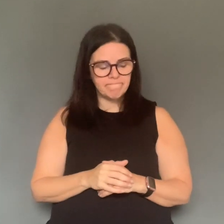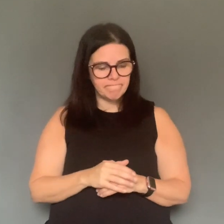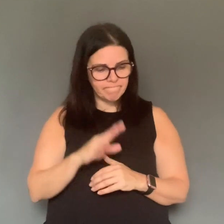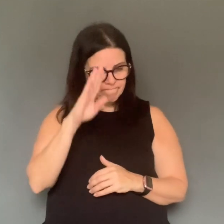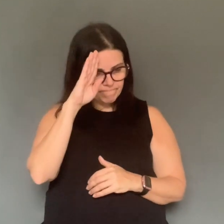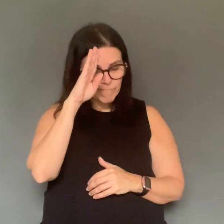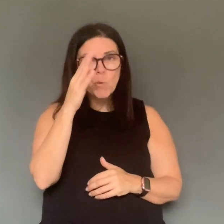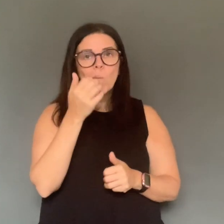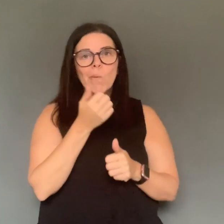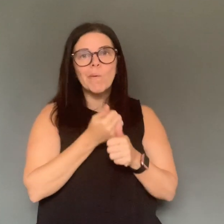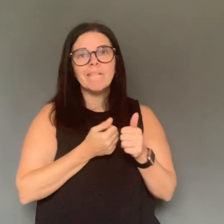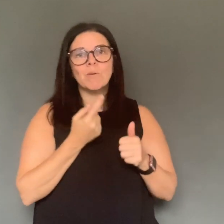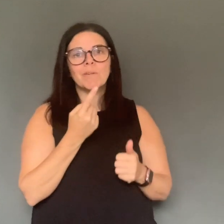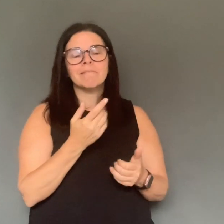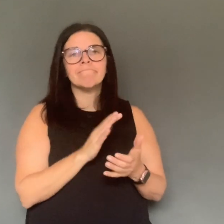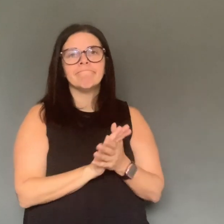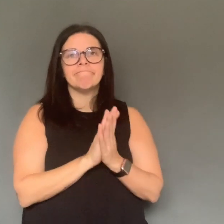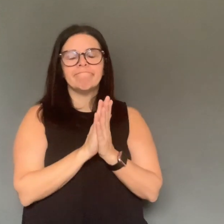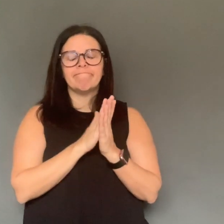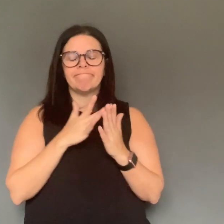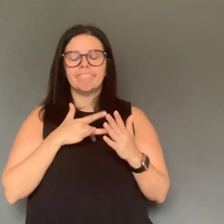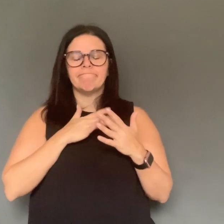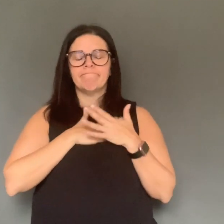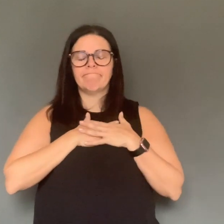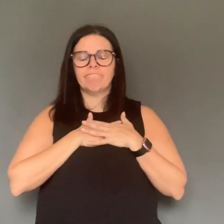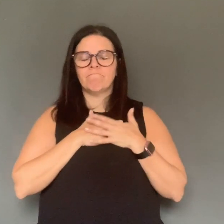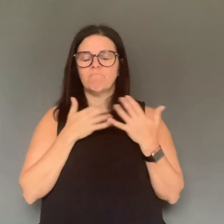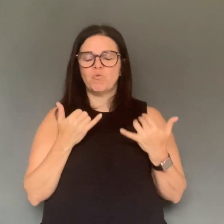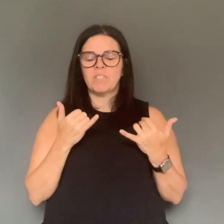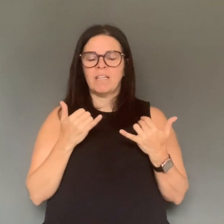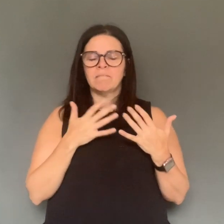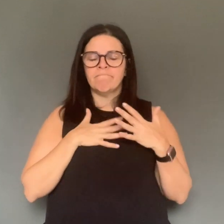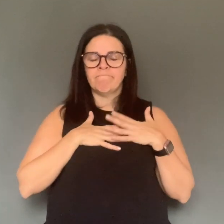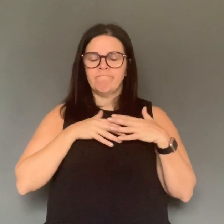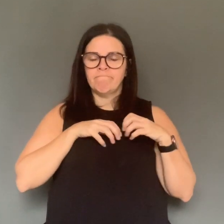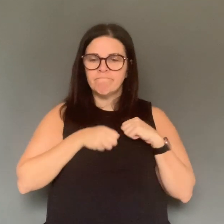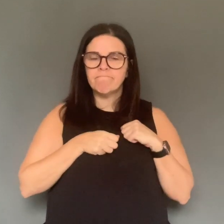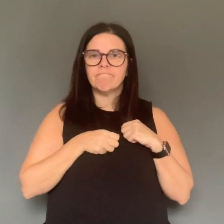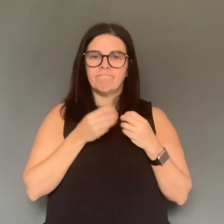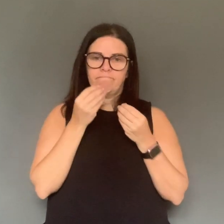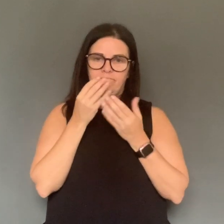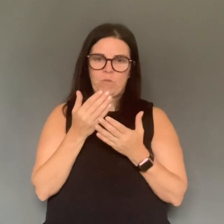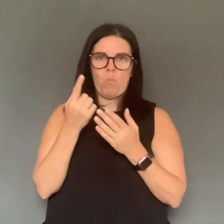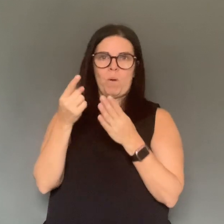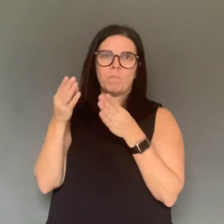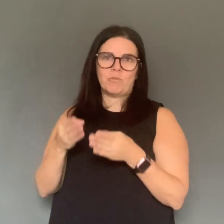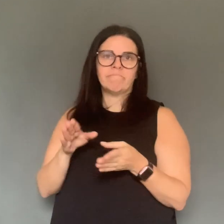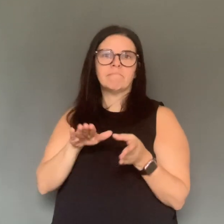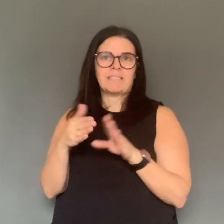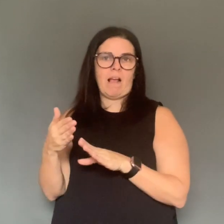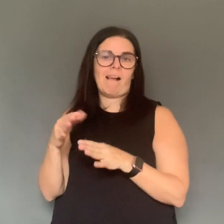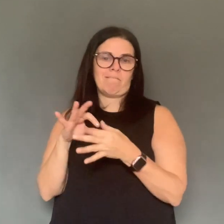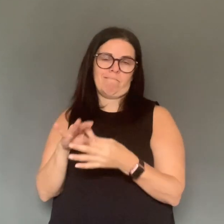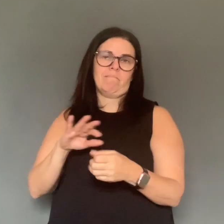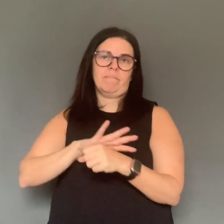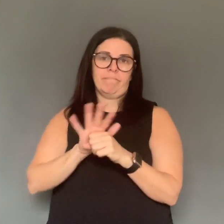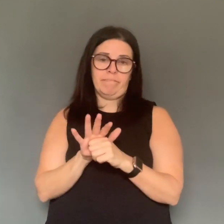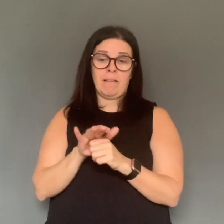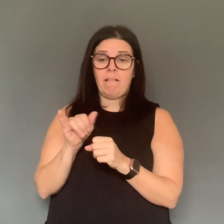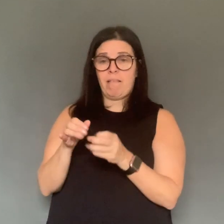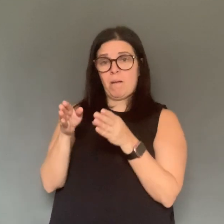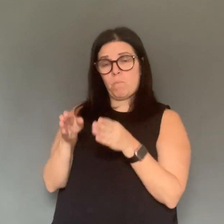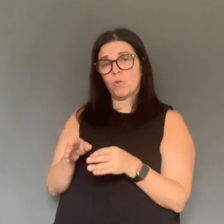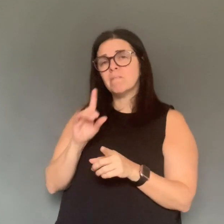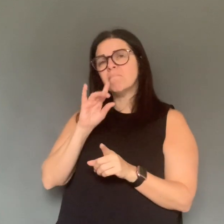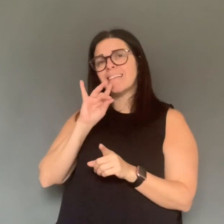The deceased was a male in his 80s with underlying chronic conditions admitted to the hospital with respiratory conditions and he was soon transferred to